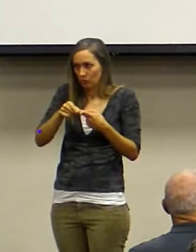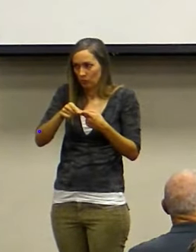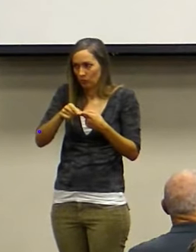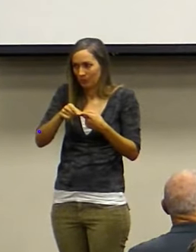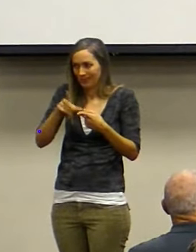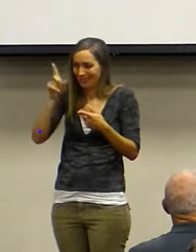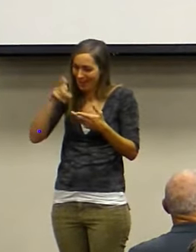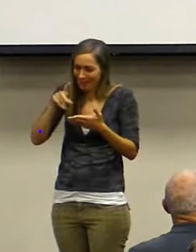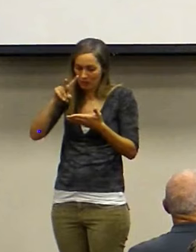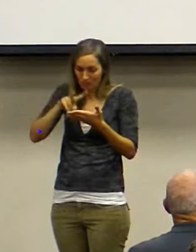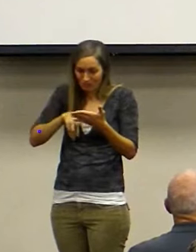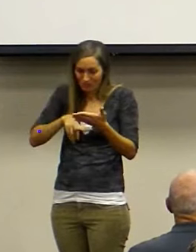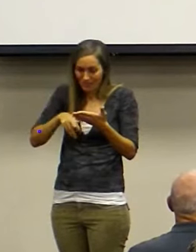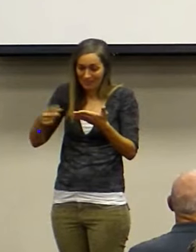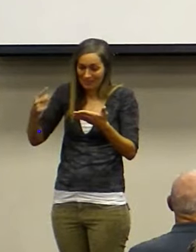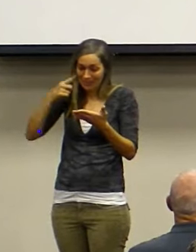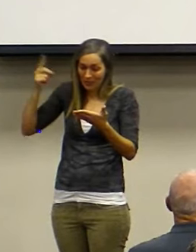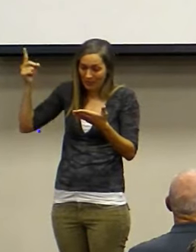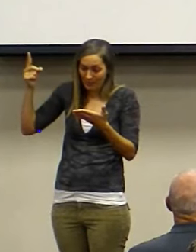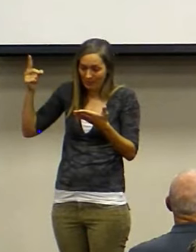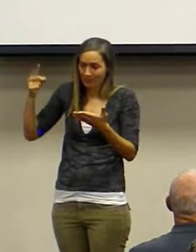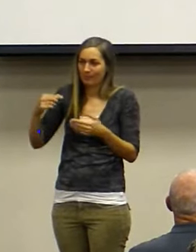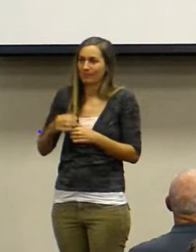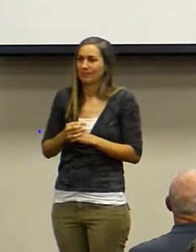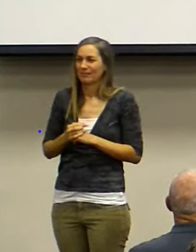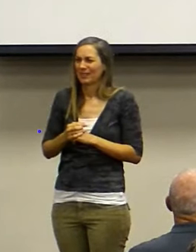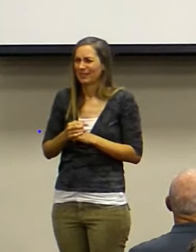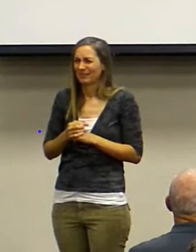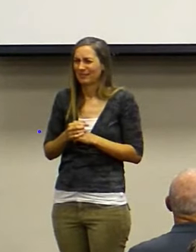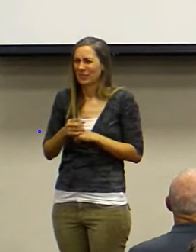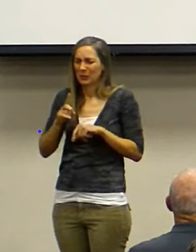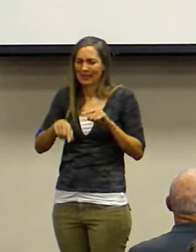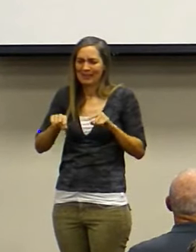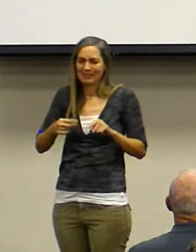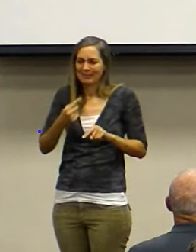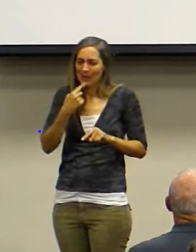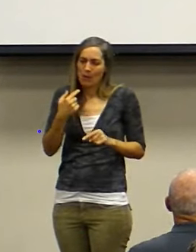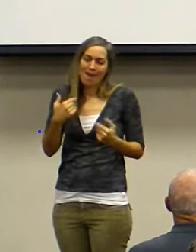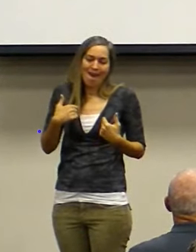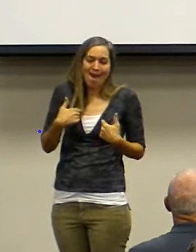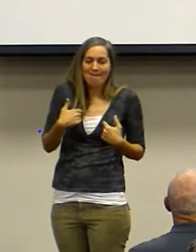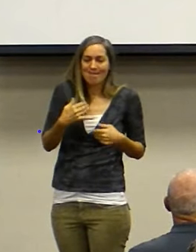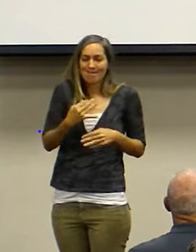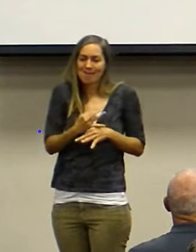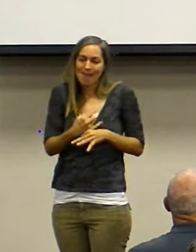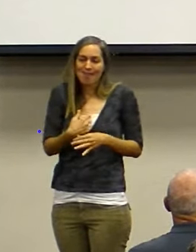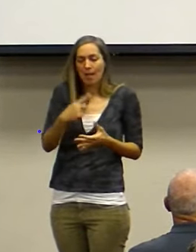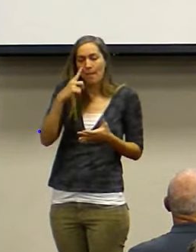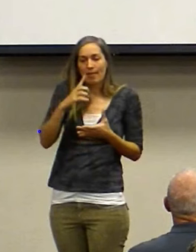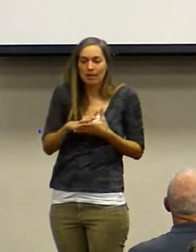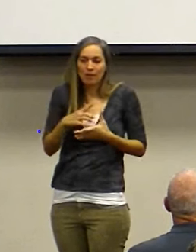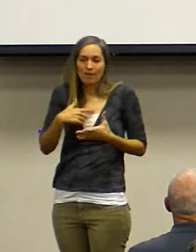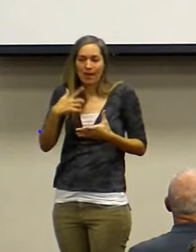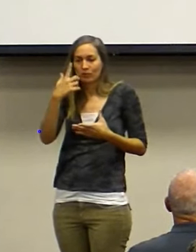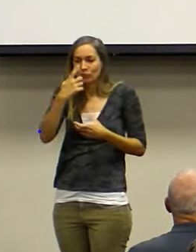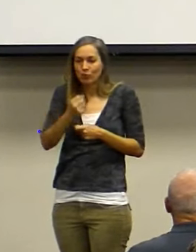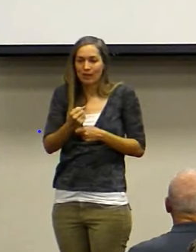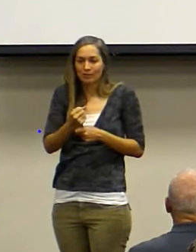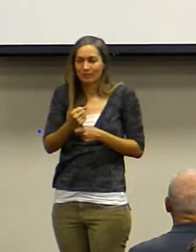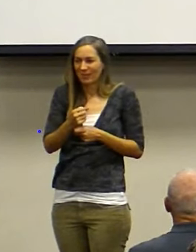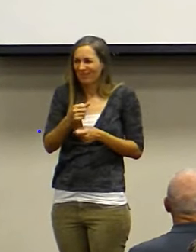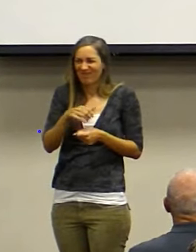It's not enough to say, I have faith. I believe. I trust. You must obey.